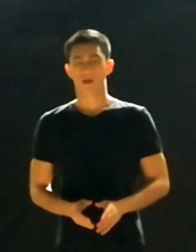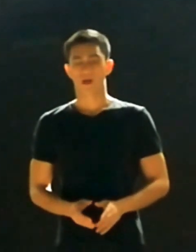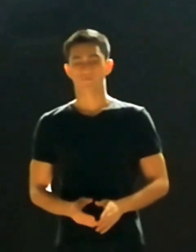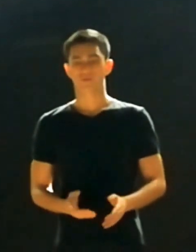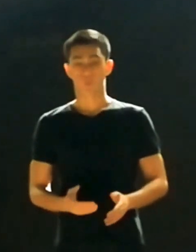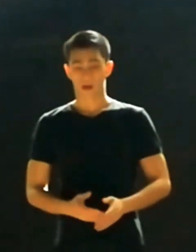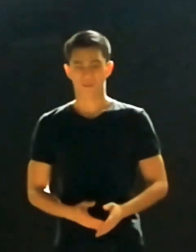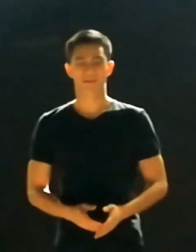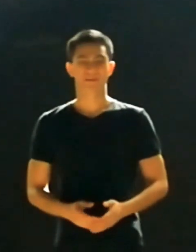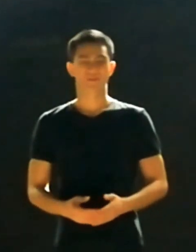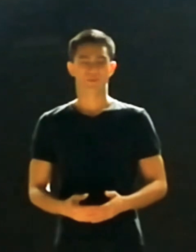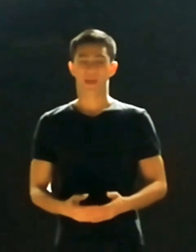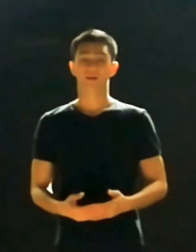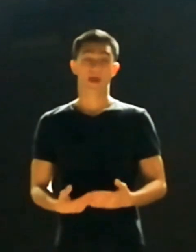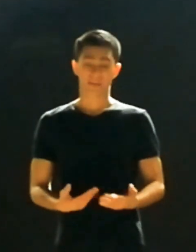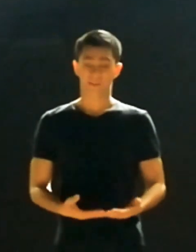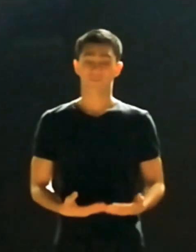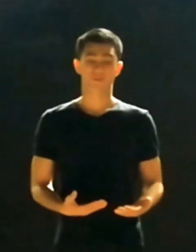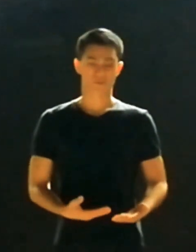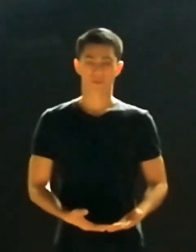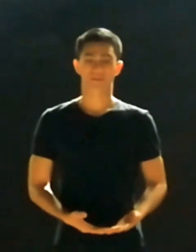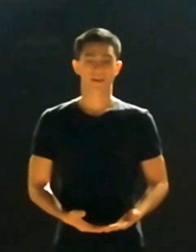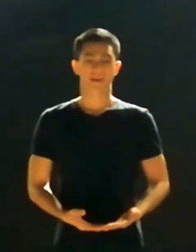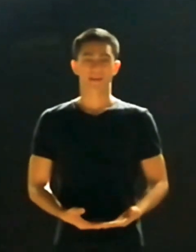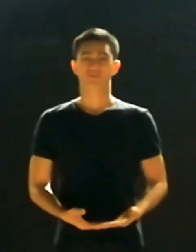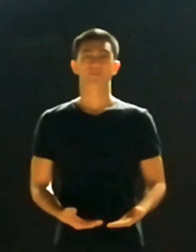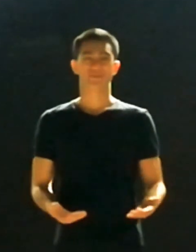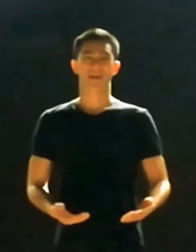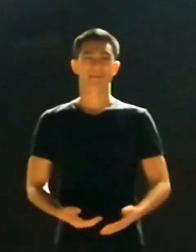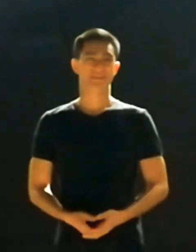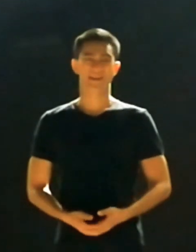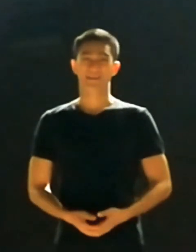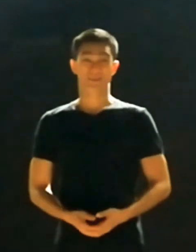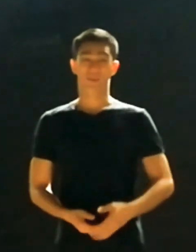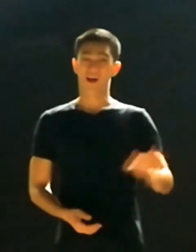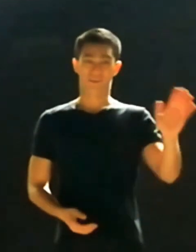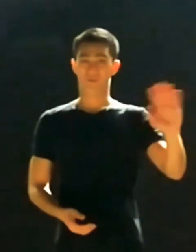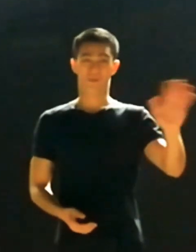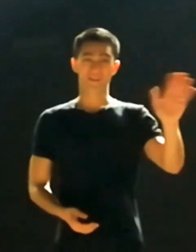After a while, we end up at the end of our street, and the driver says, so long, cowboy.